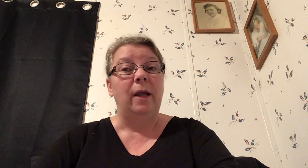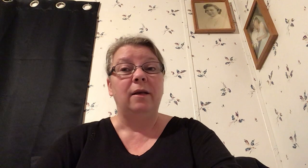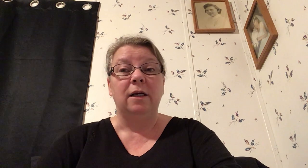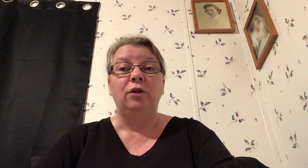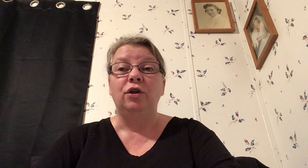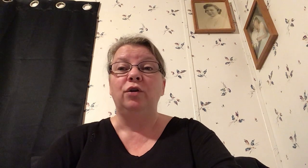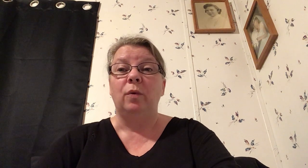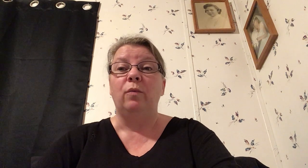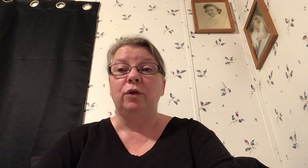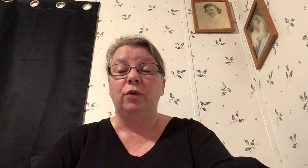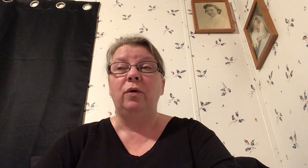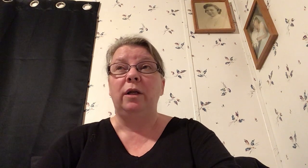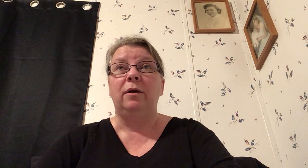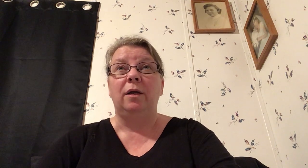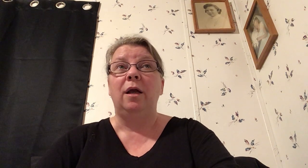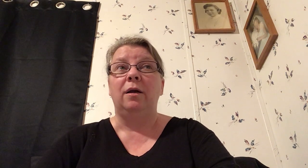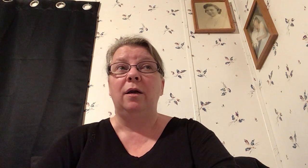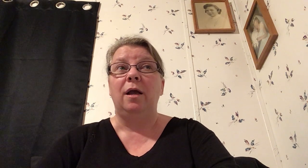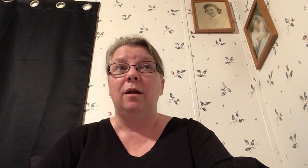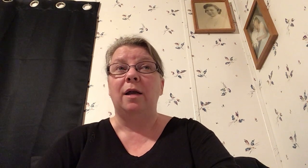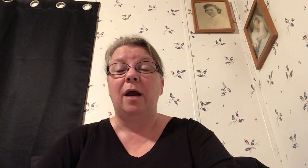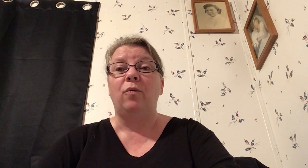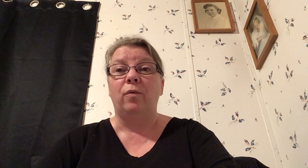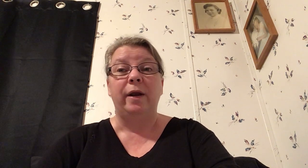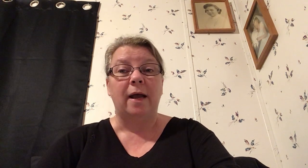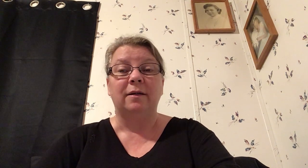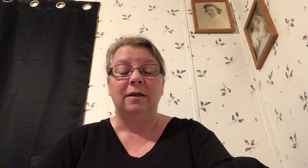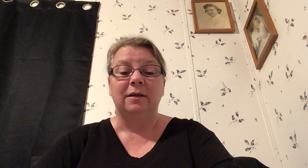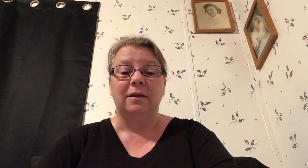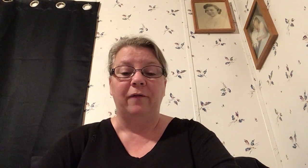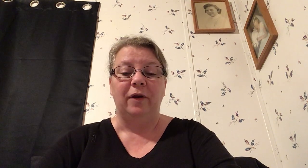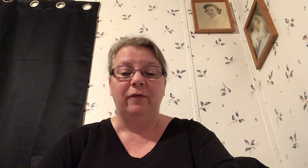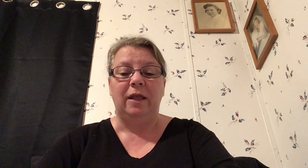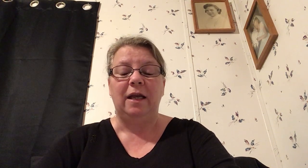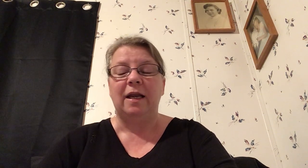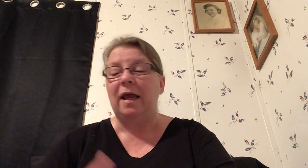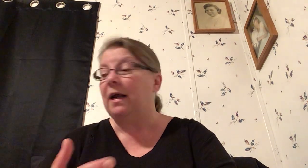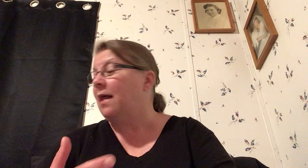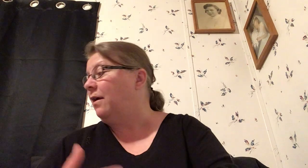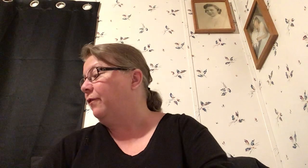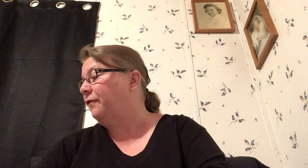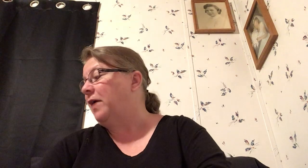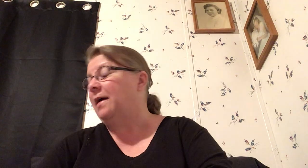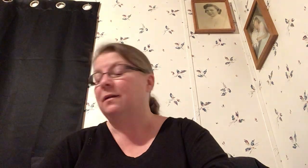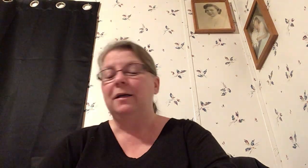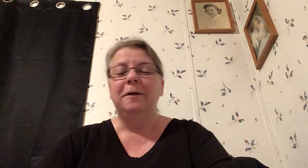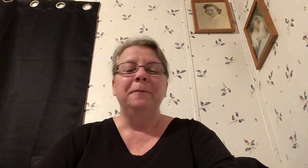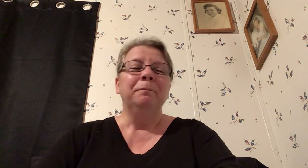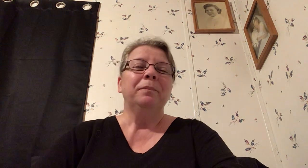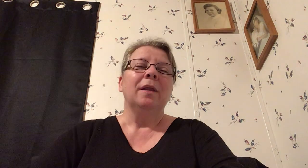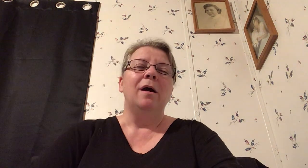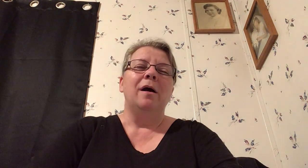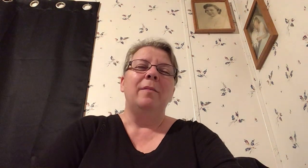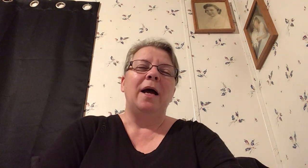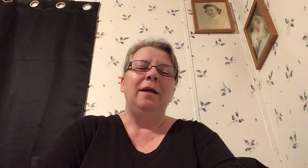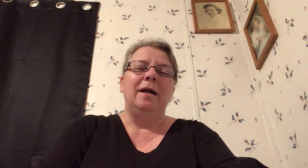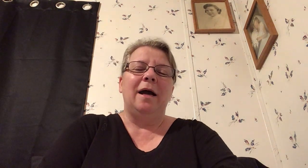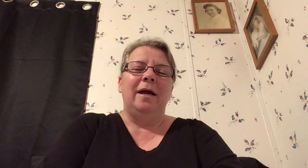pay attention to what we're doing and how we're reacting to stuff and everything and I love the fact I I